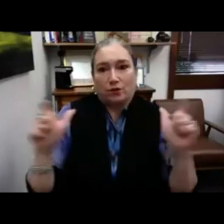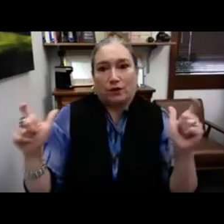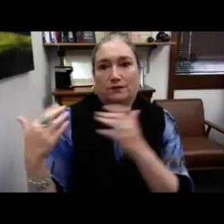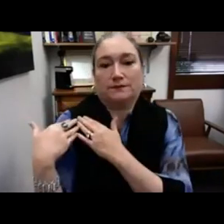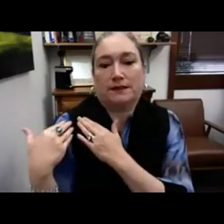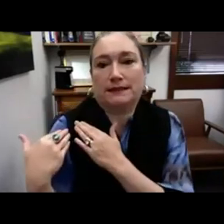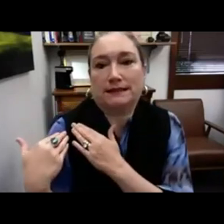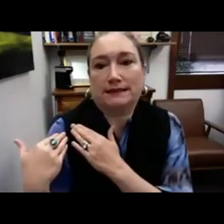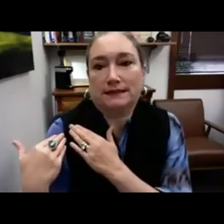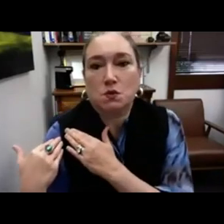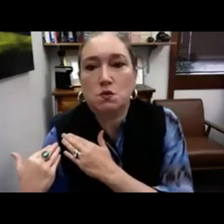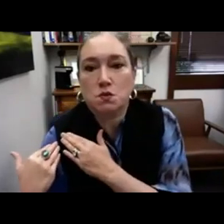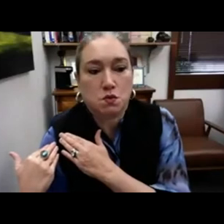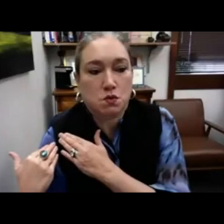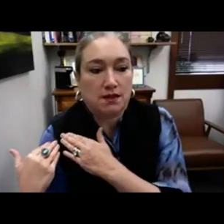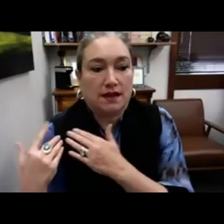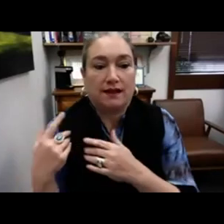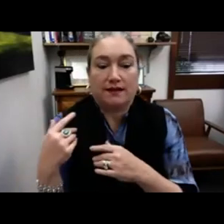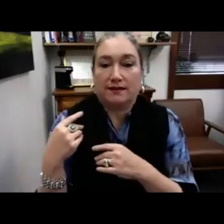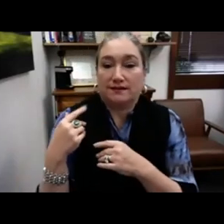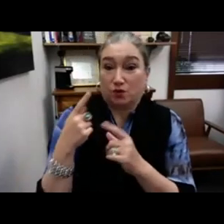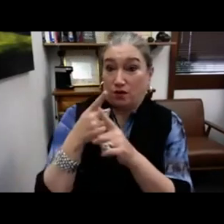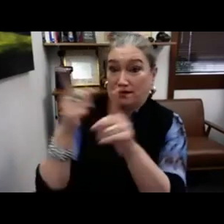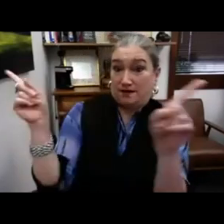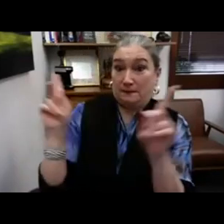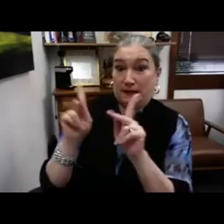we're all highly educated, but it comes with great responsibility.